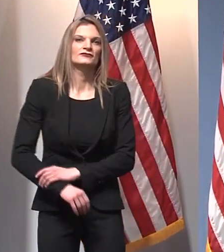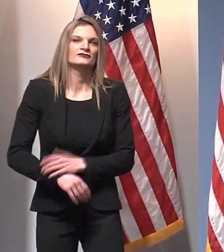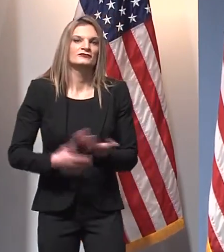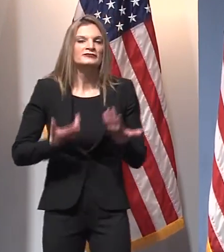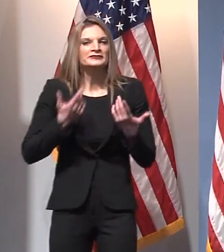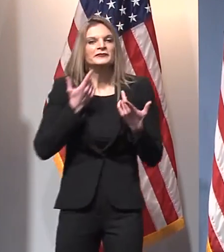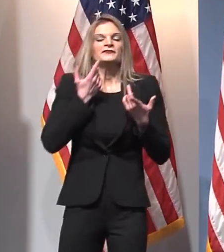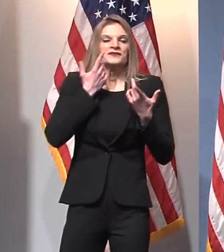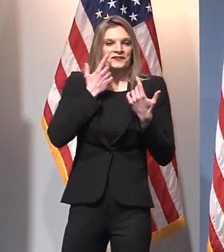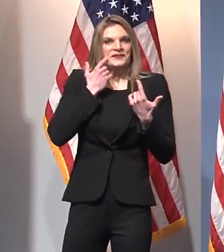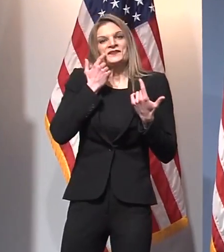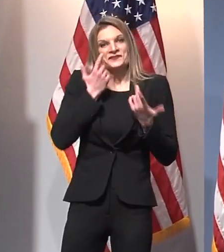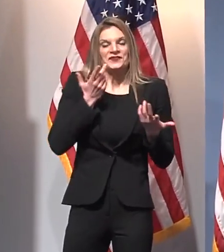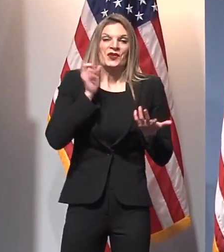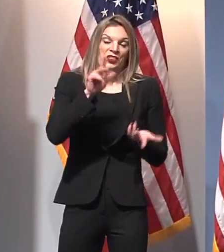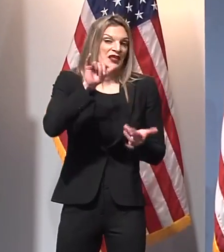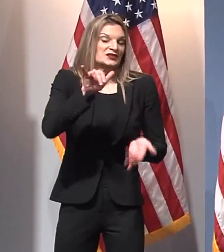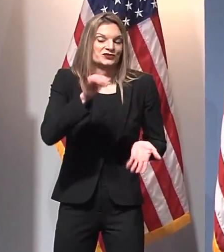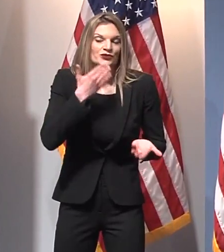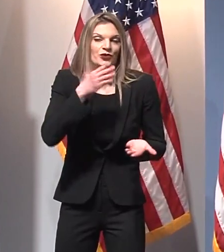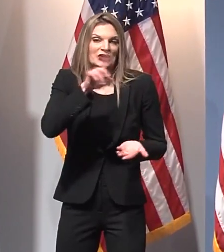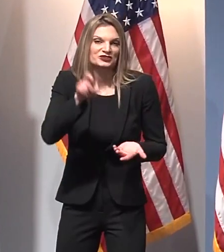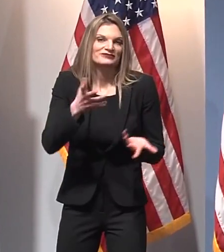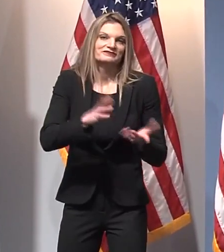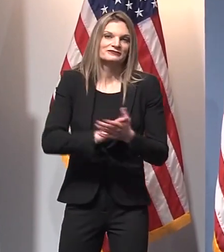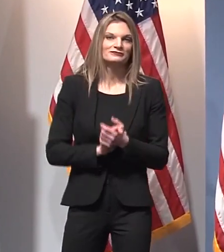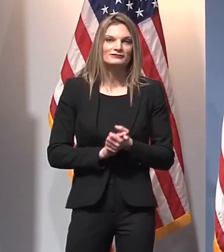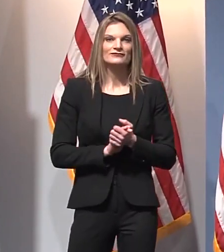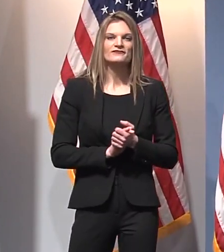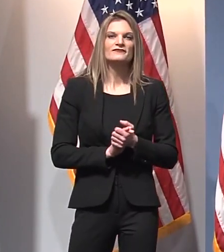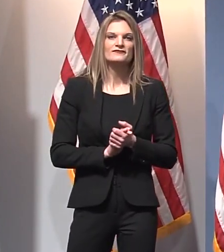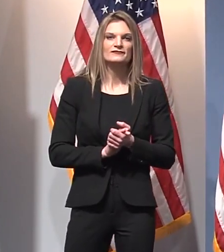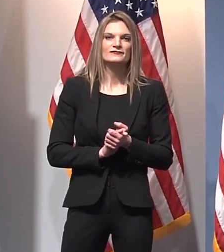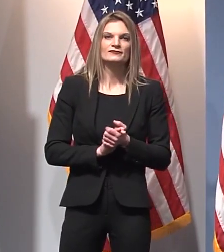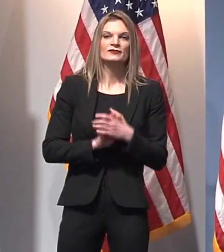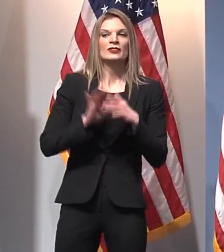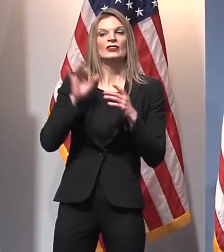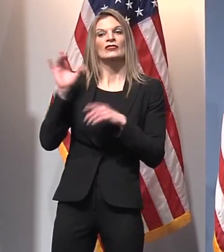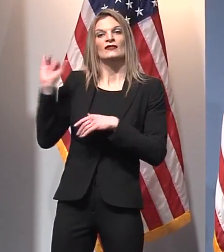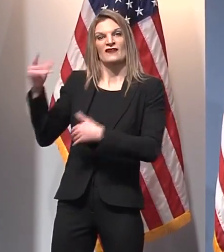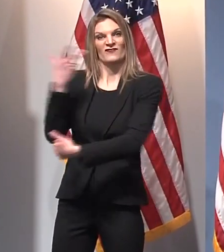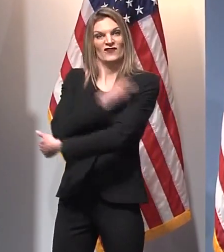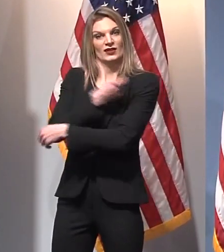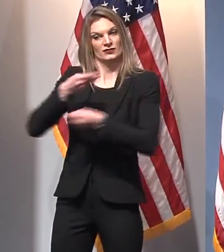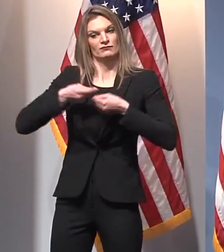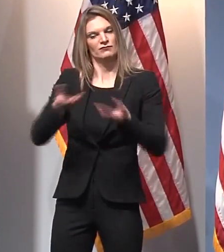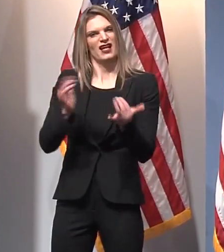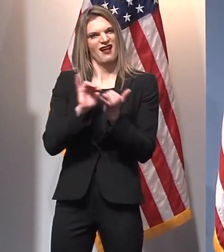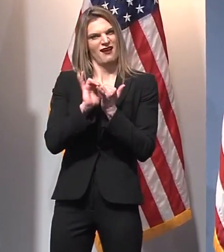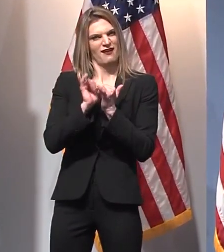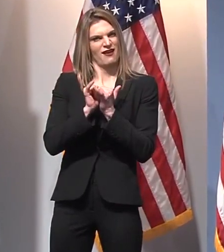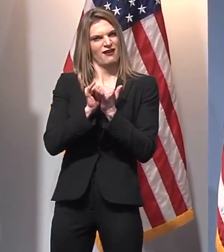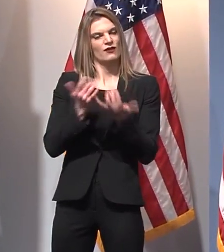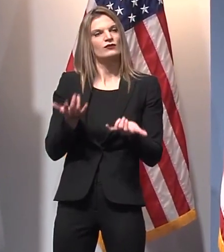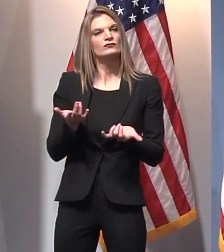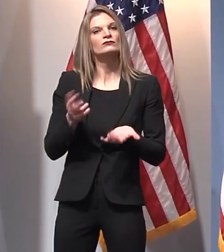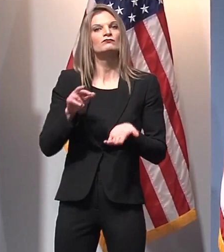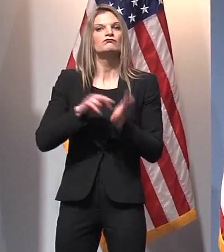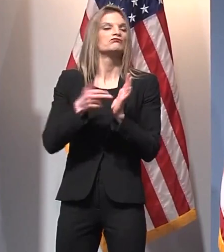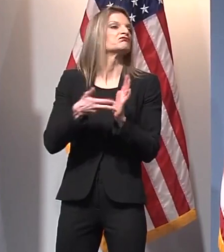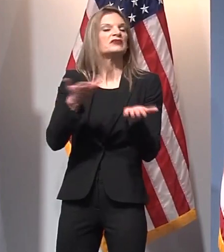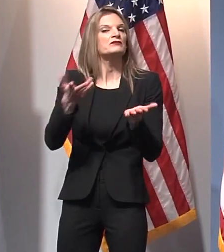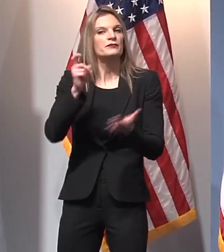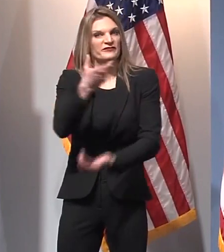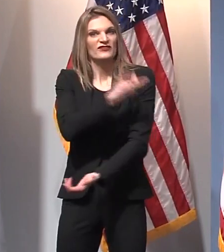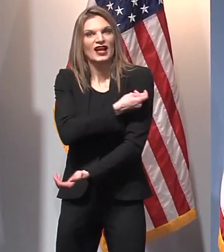Yes, so that's an excellent question. I'll say the way that the vaccine distribution works is someone has to actually schedule an appointment. It's not that